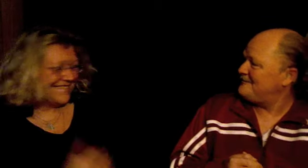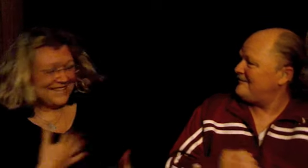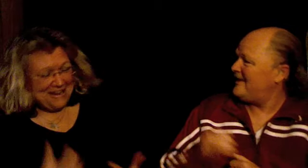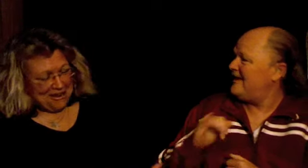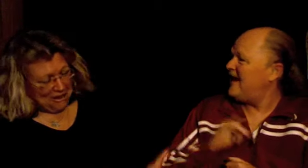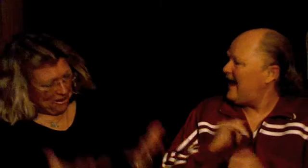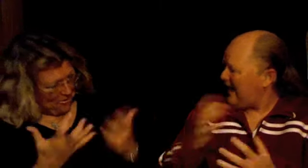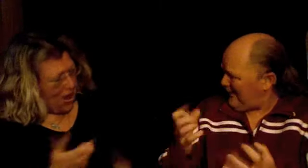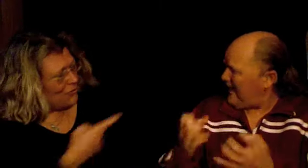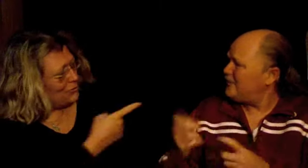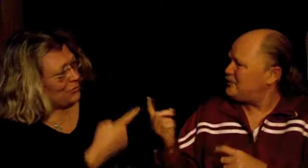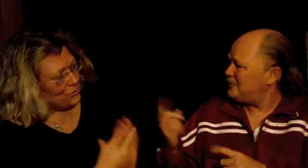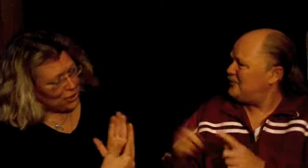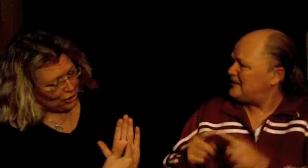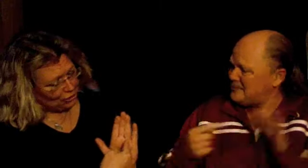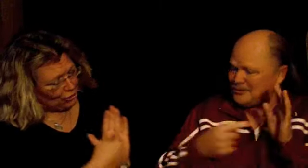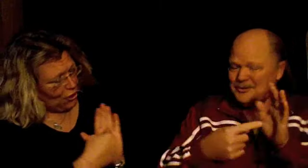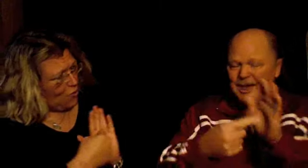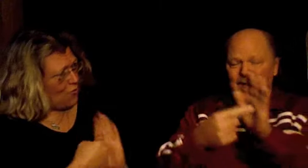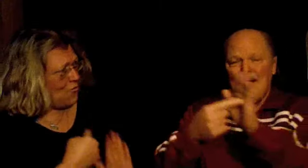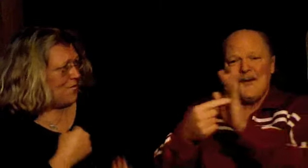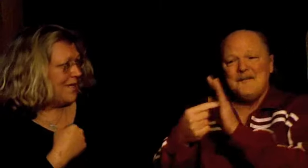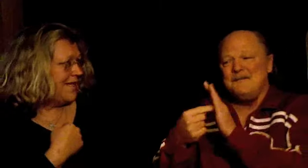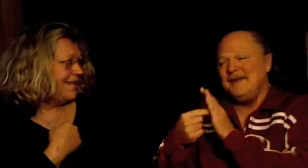I want you to show me